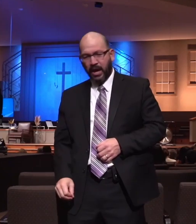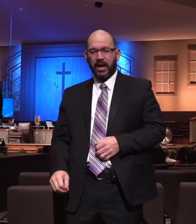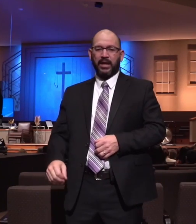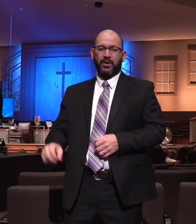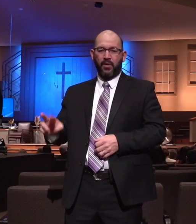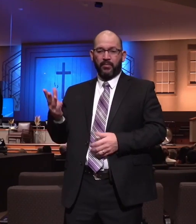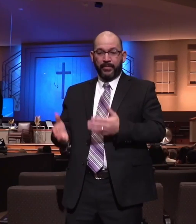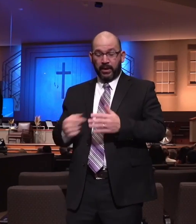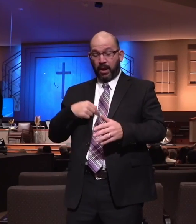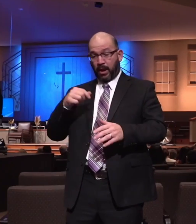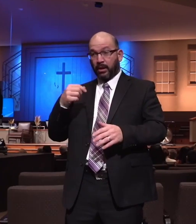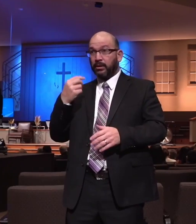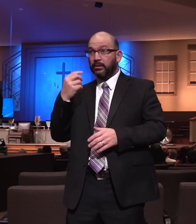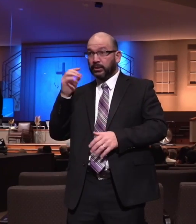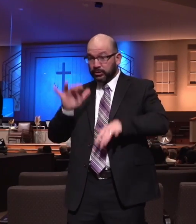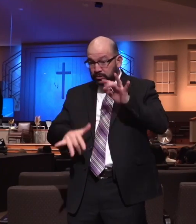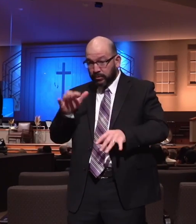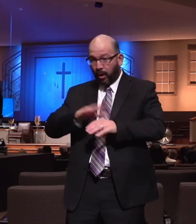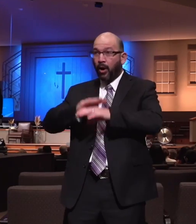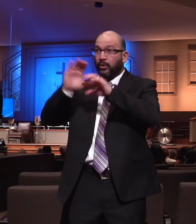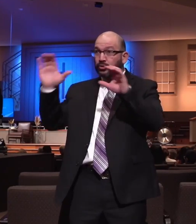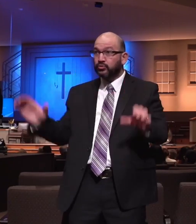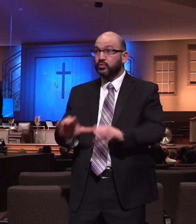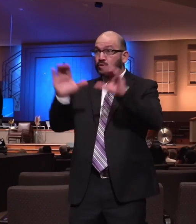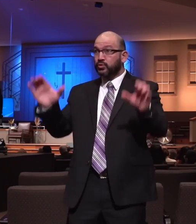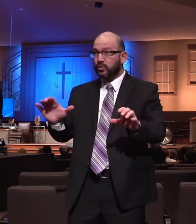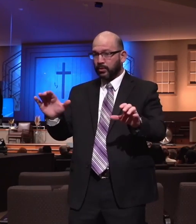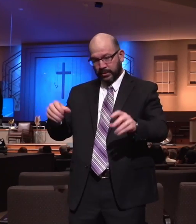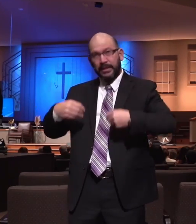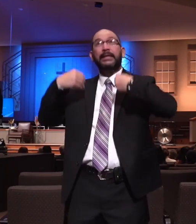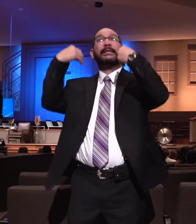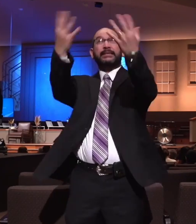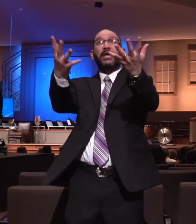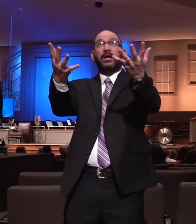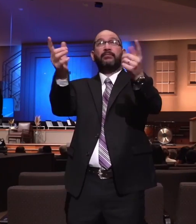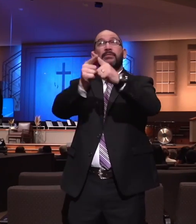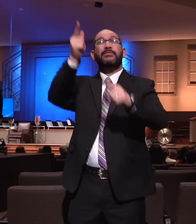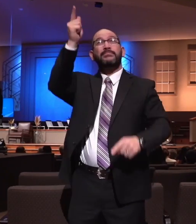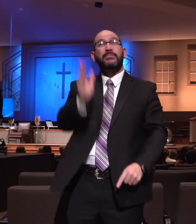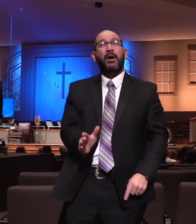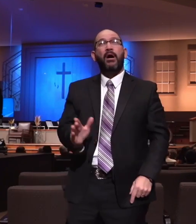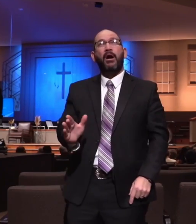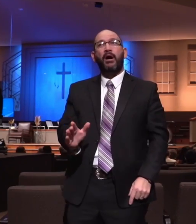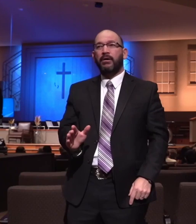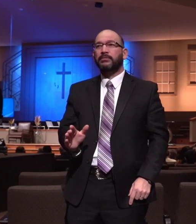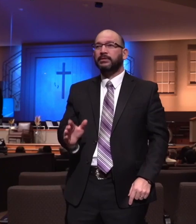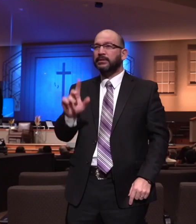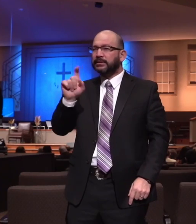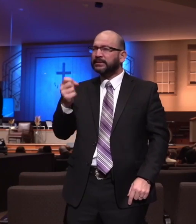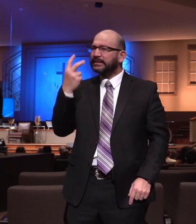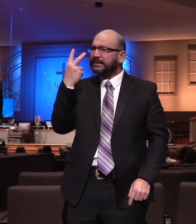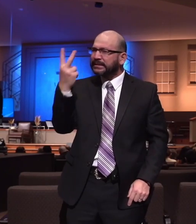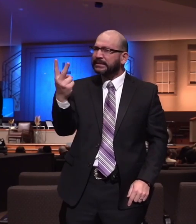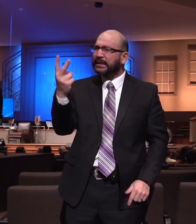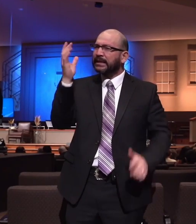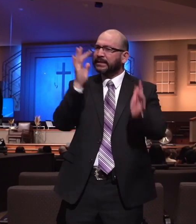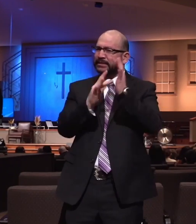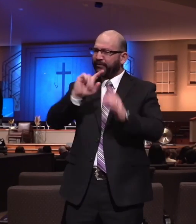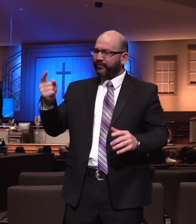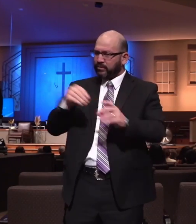online. They need to know that Jesus is first in your family. They need to sense this. It's something that is a part